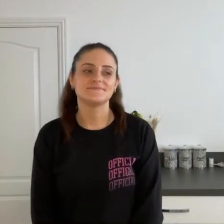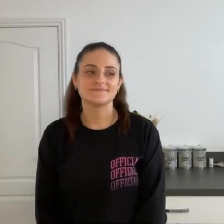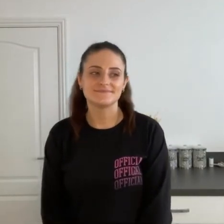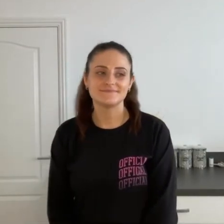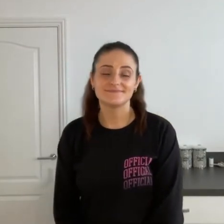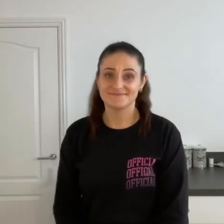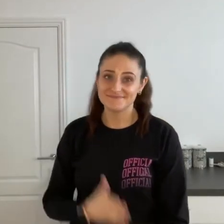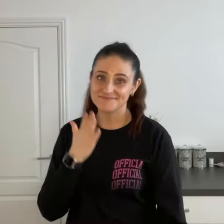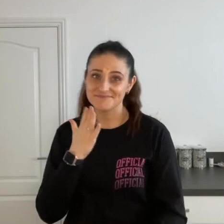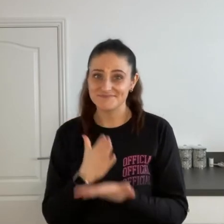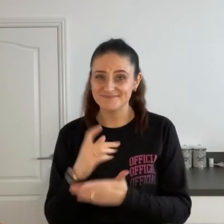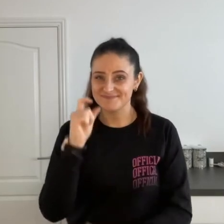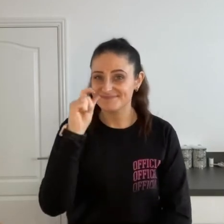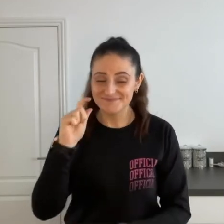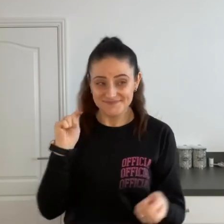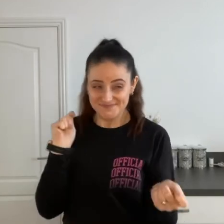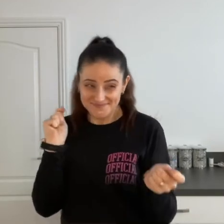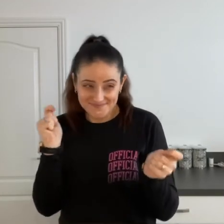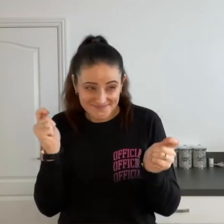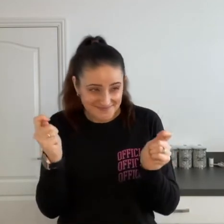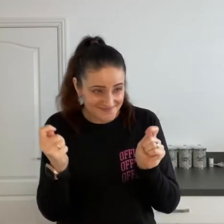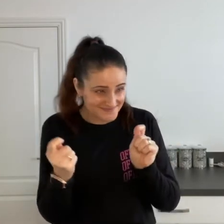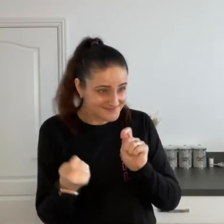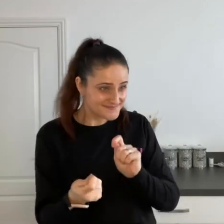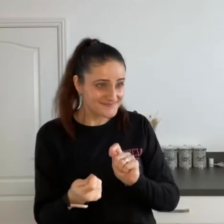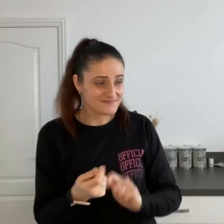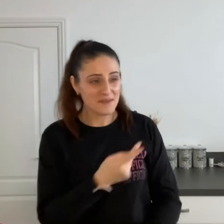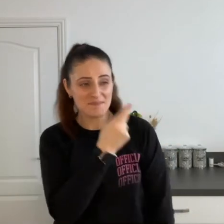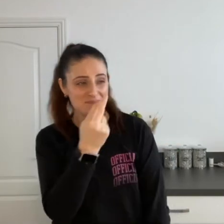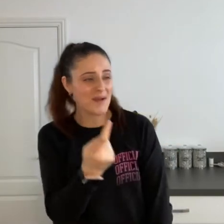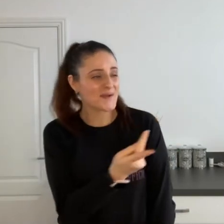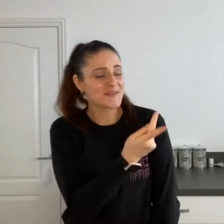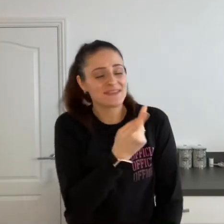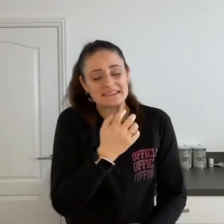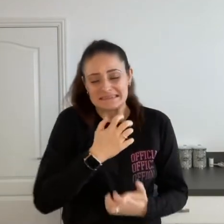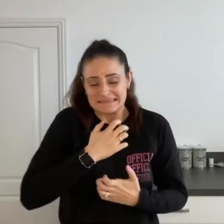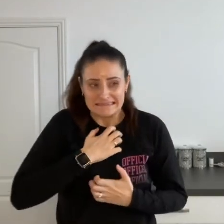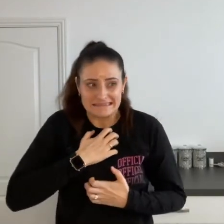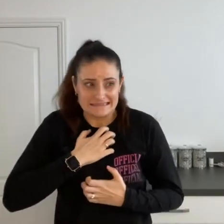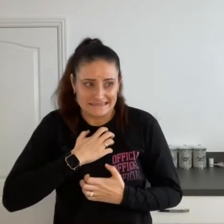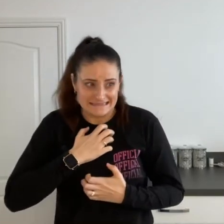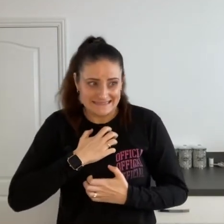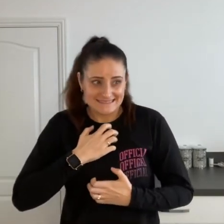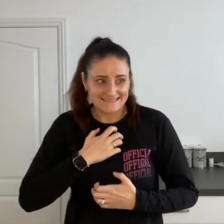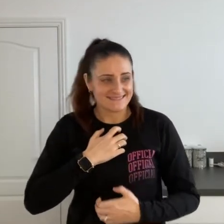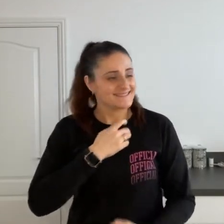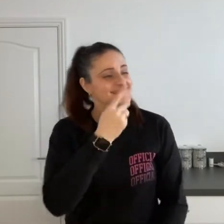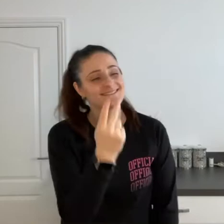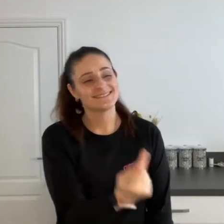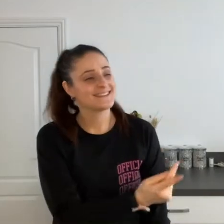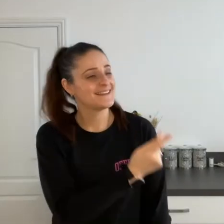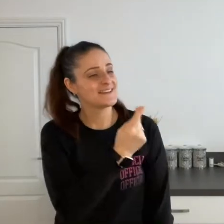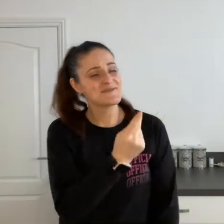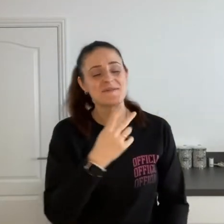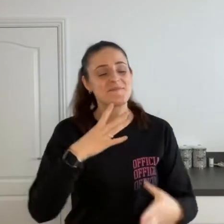Small to say the least Both a little scared Neither one